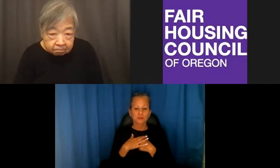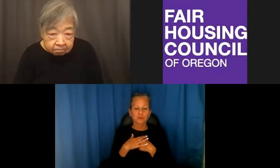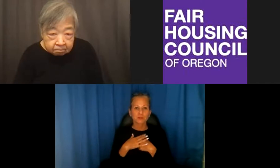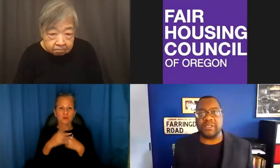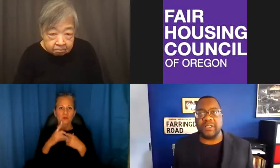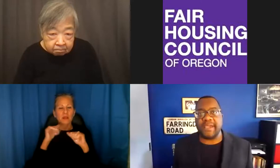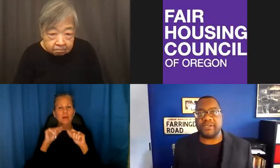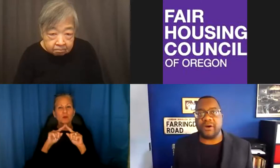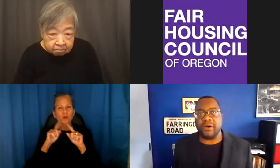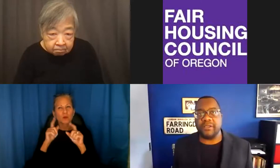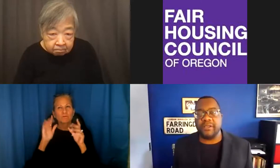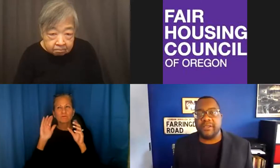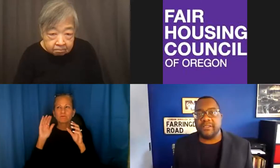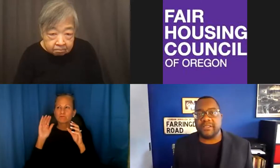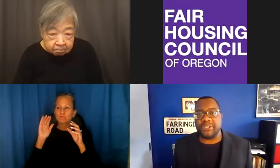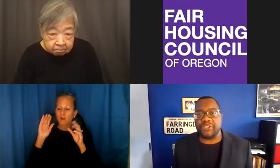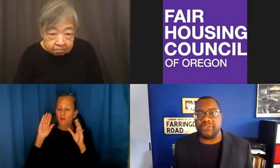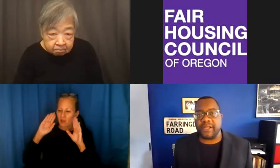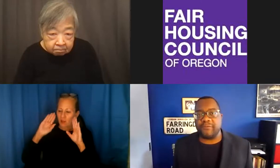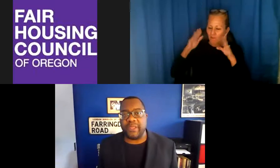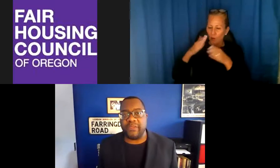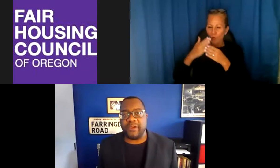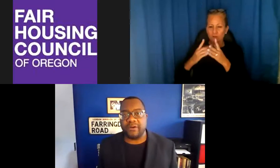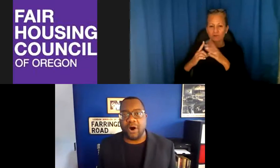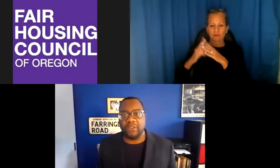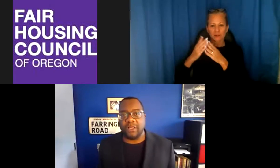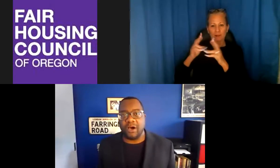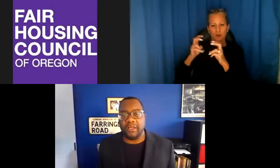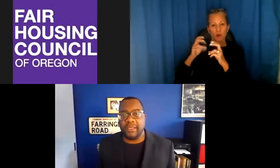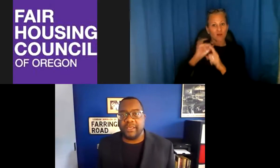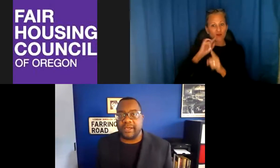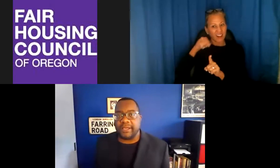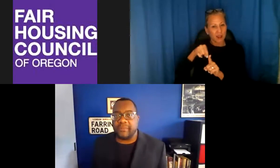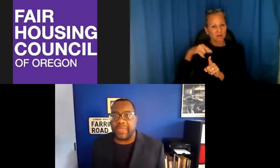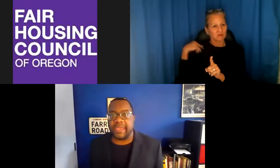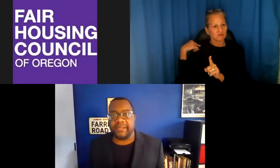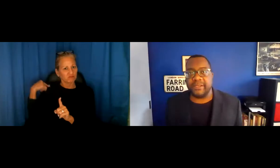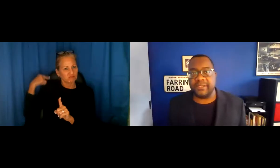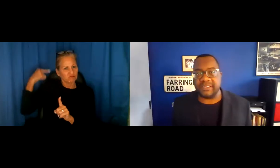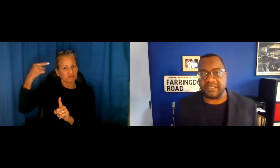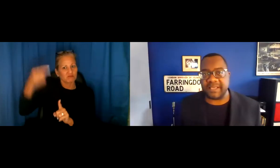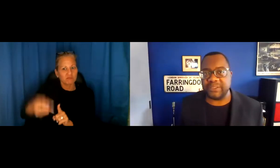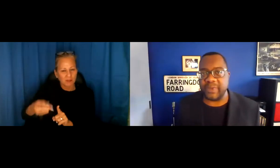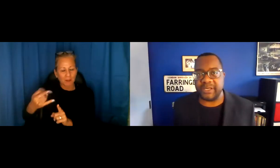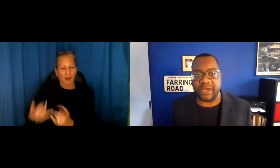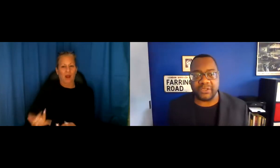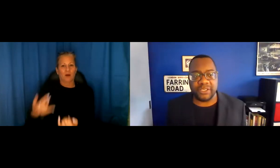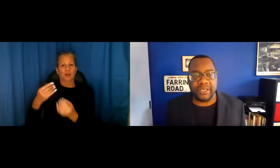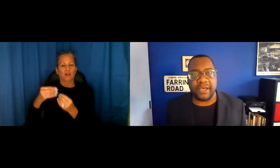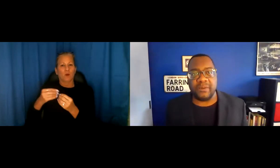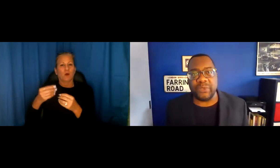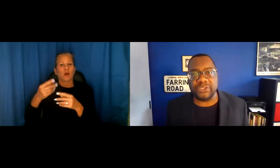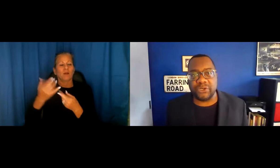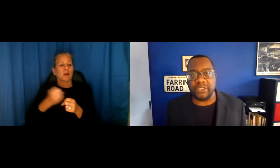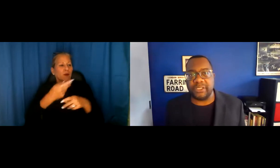been able to focus a light on some issues that have been there all along. Um, and it's the that exacerbated others.